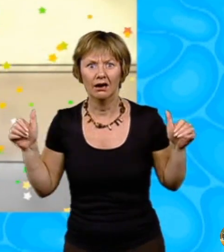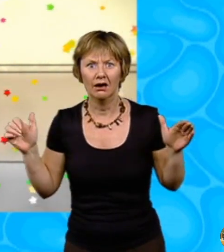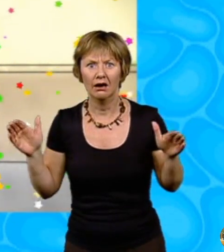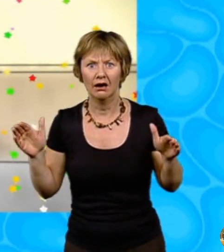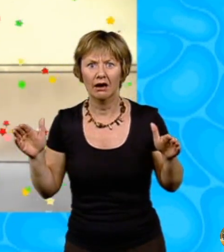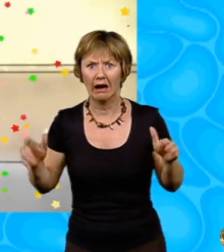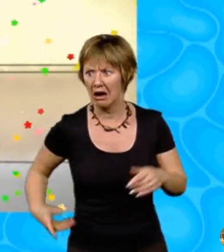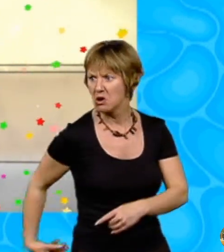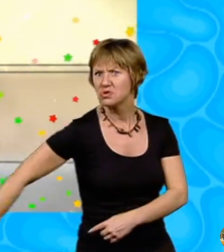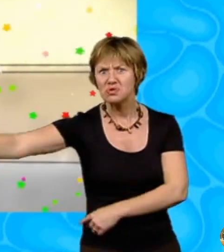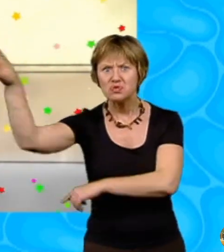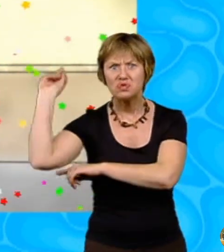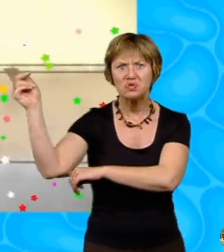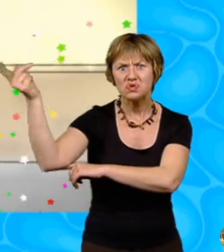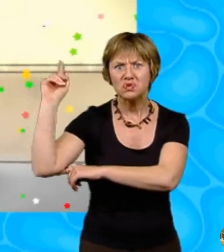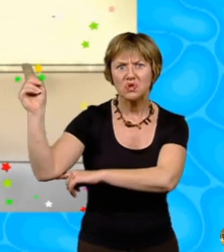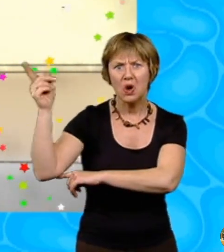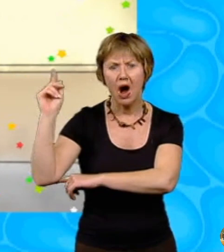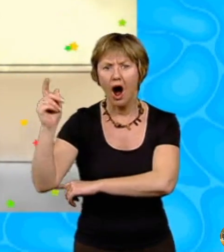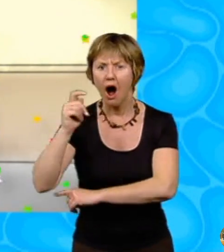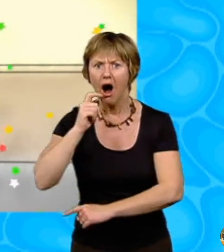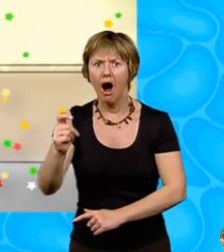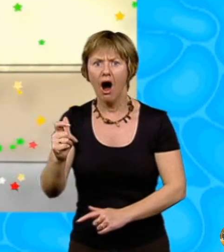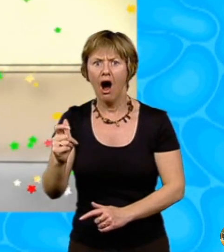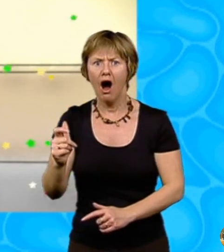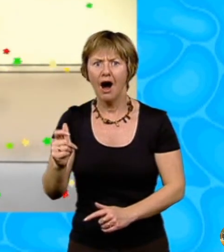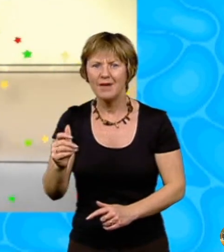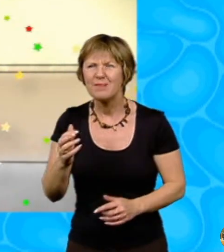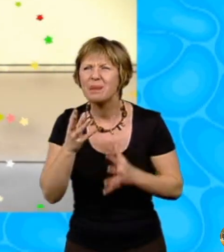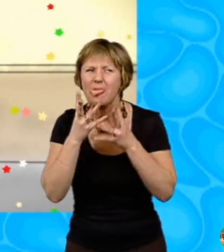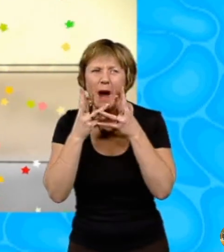And she had the longest tail I've ever seen on any creature.